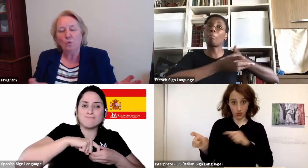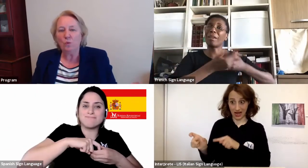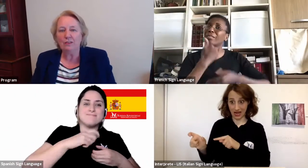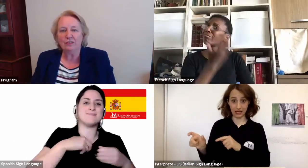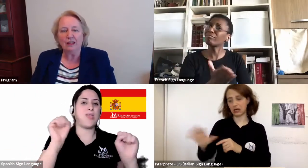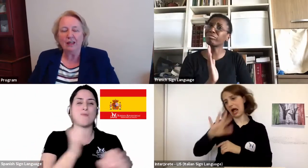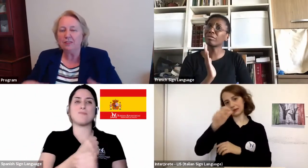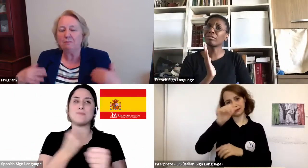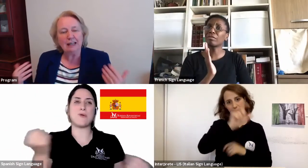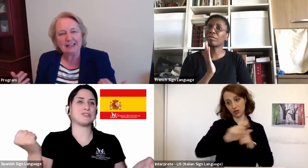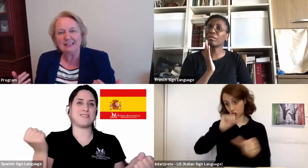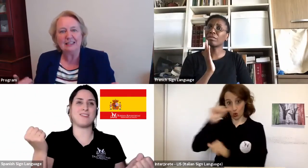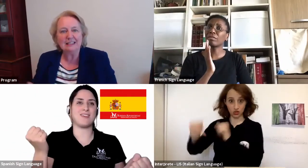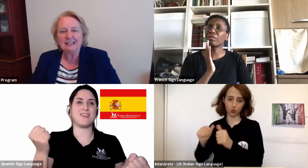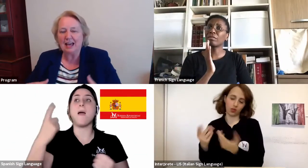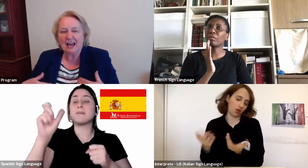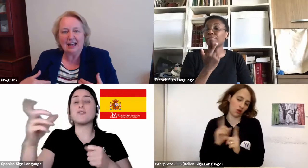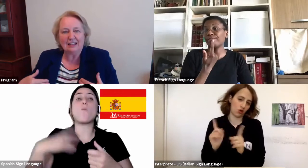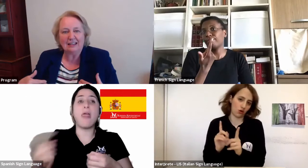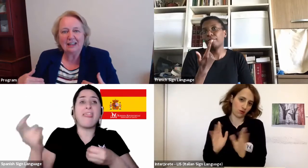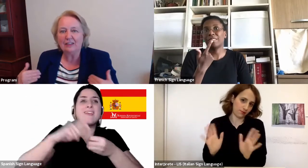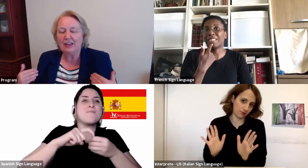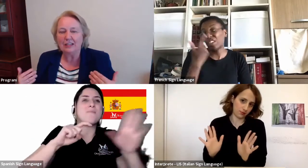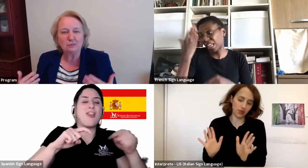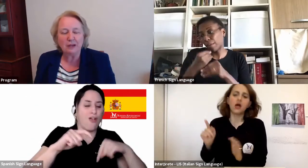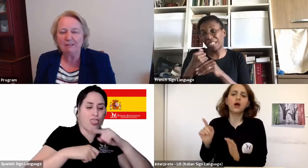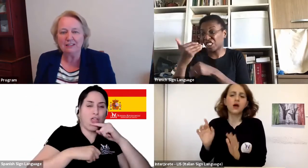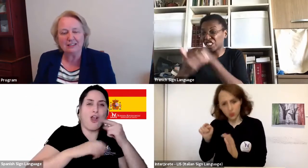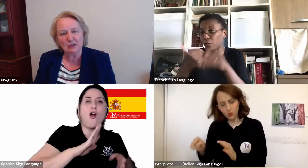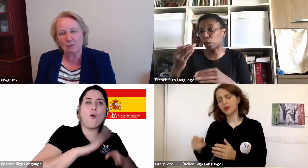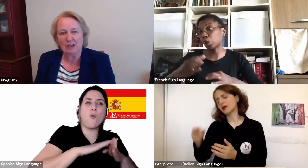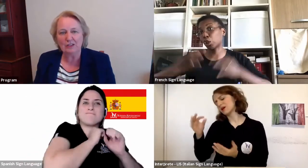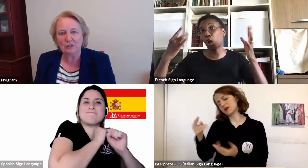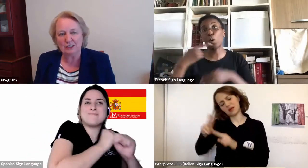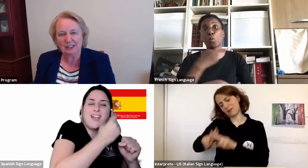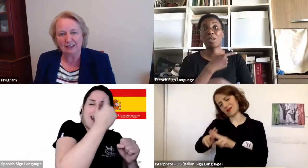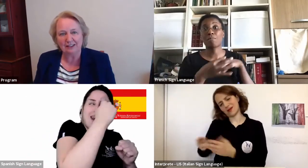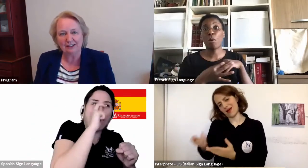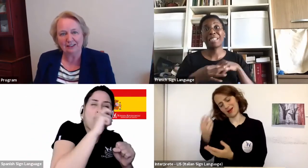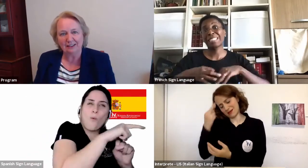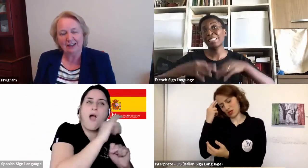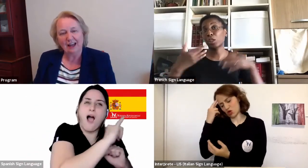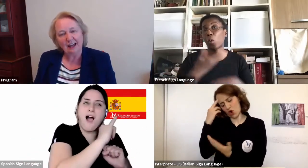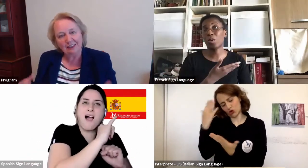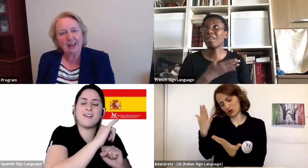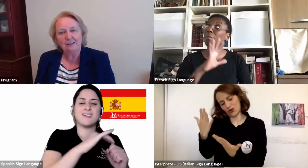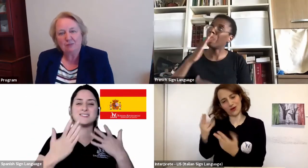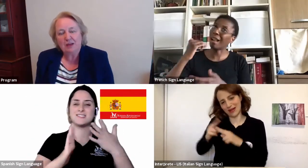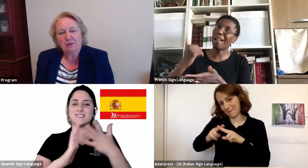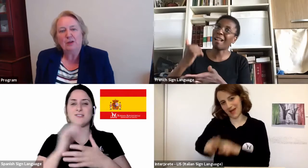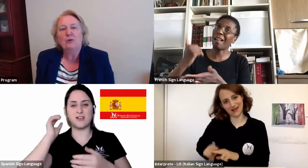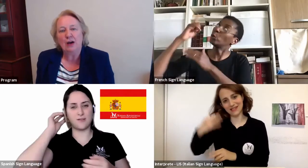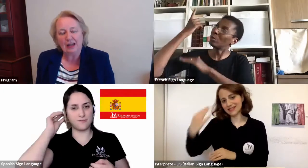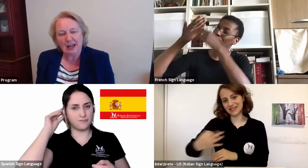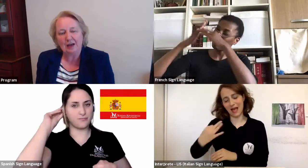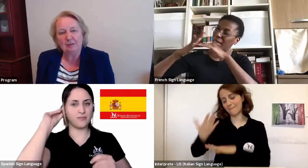with the blessings and the experiences that we enjoy together. And they have